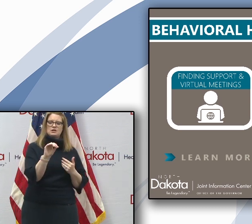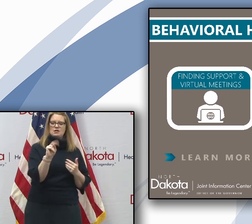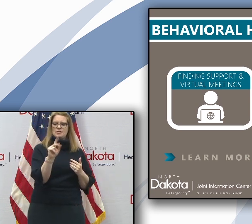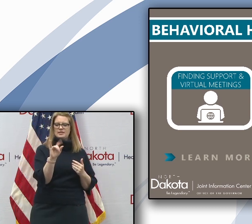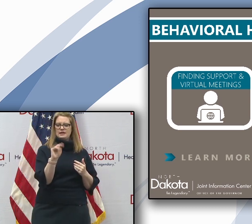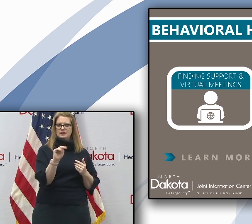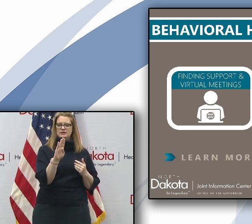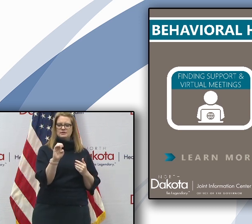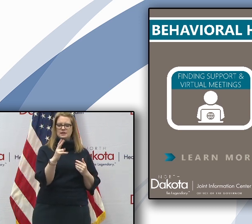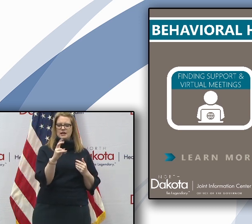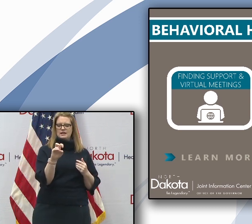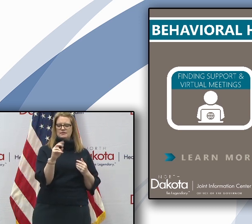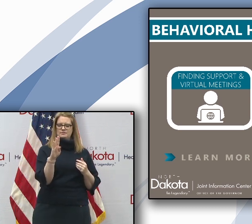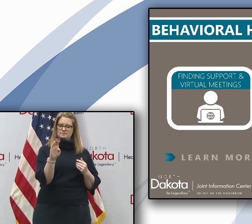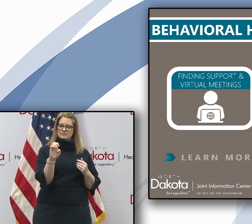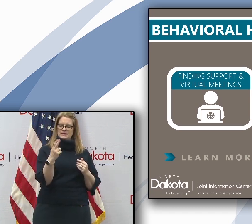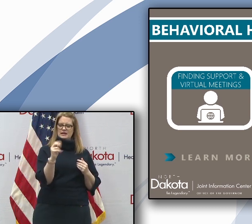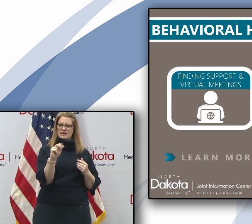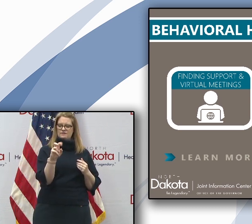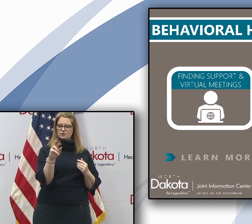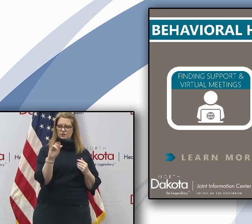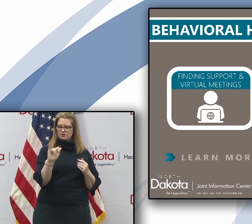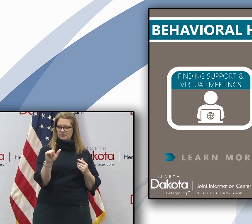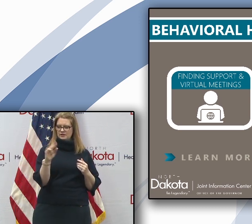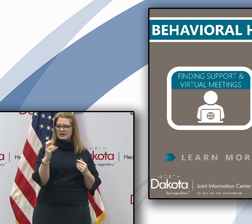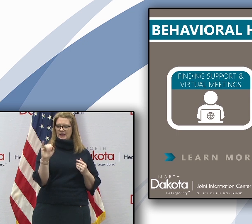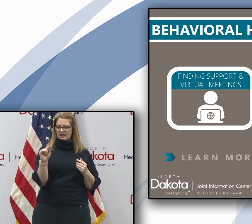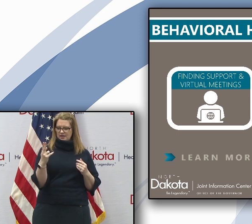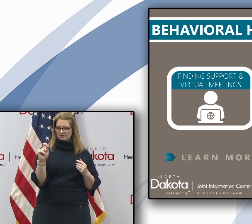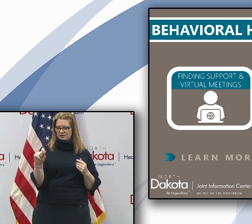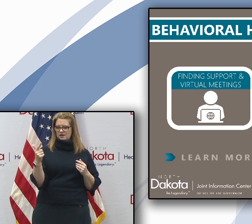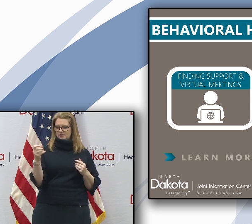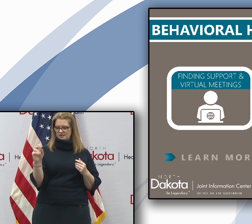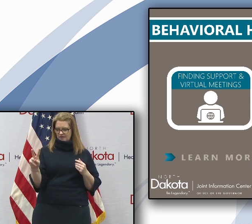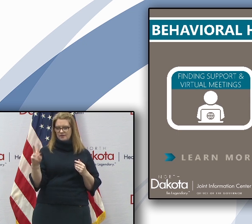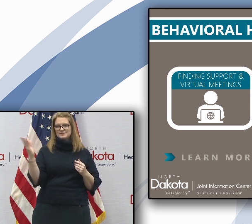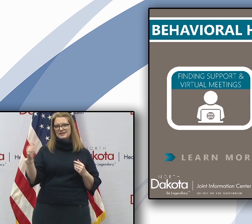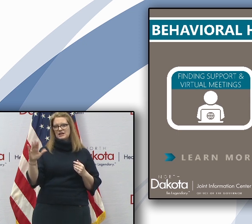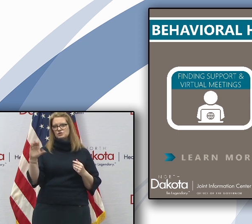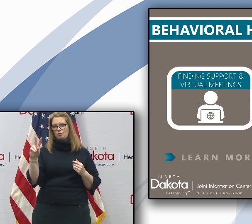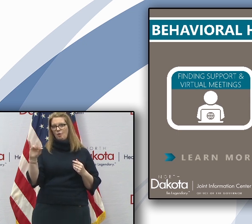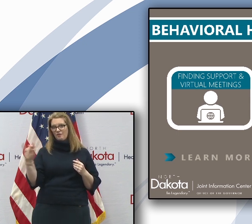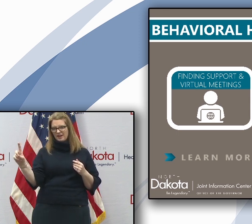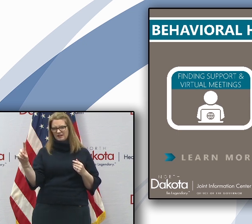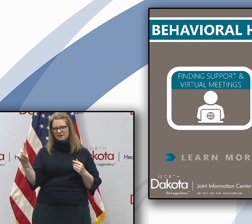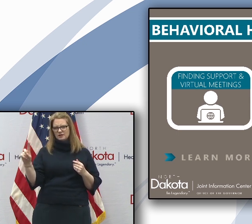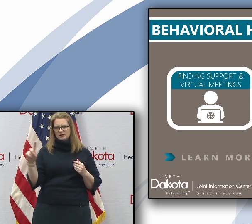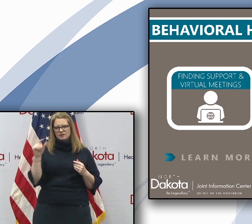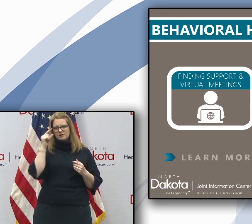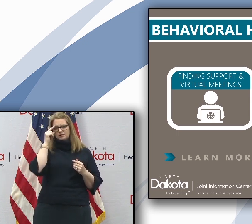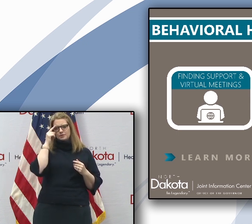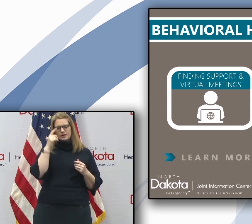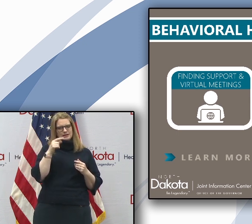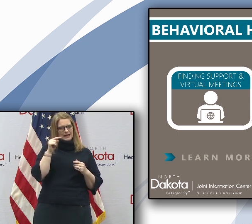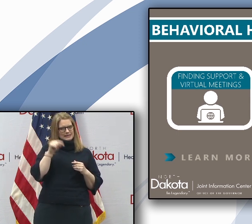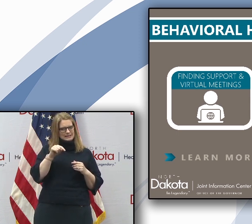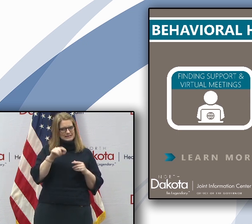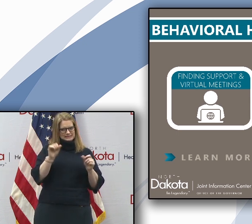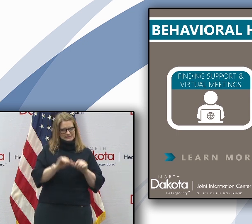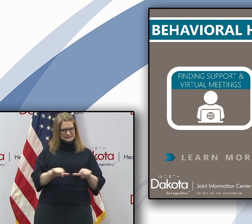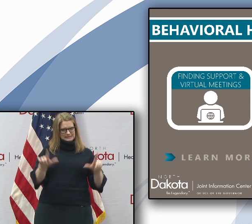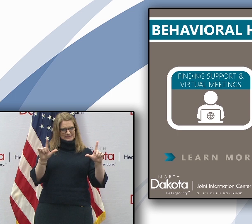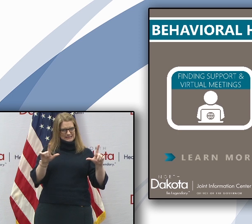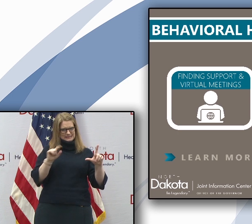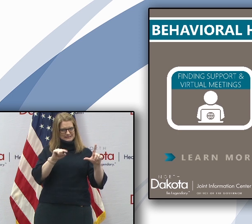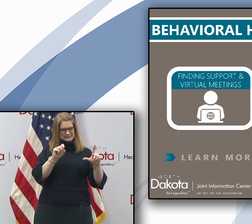behavioralhealth.nd.gov slash COVID. But on this site, you're going to find a lot of different resources,